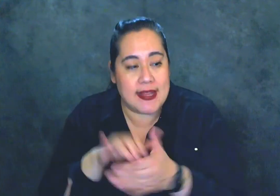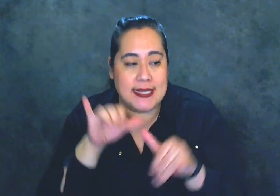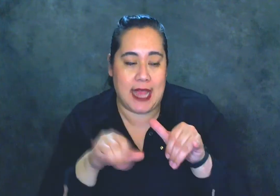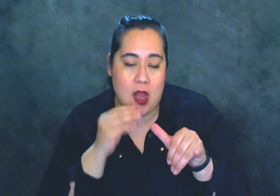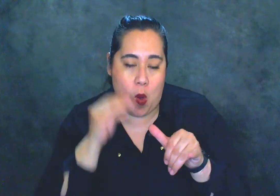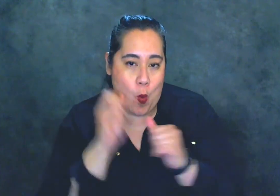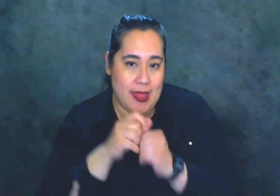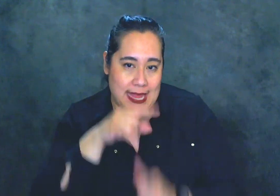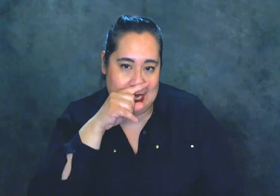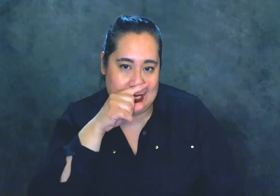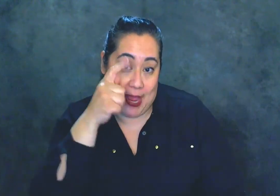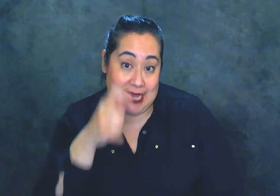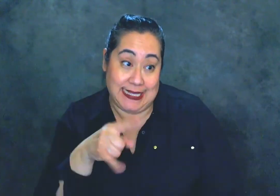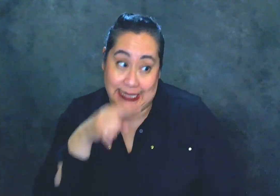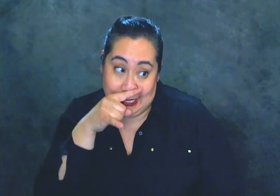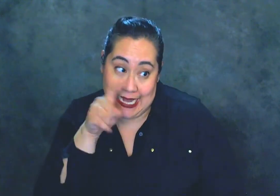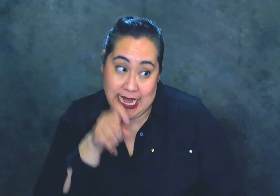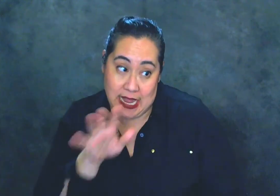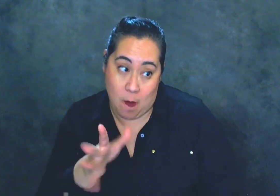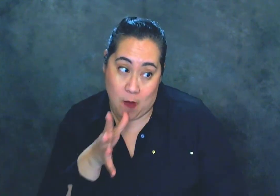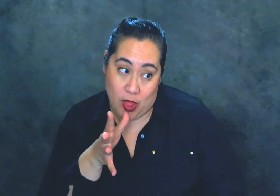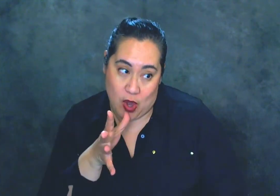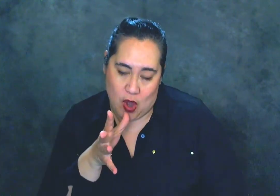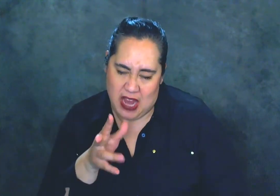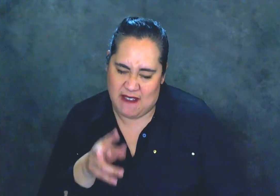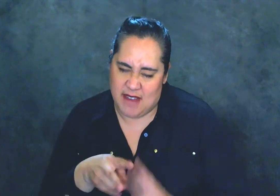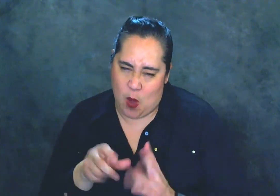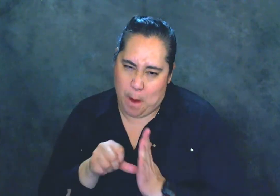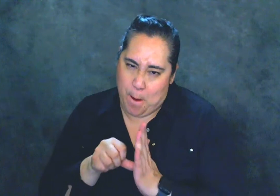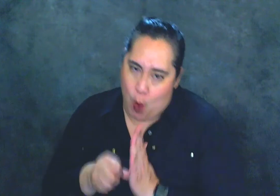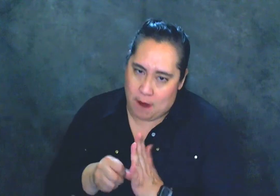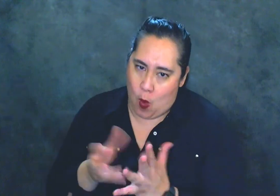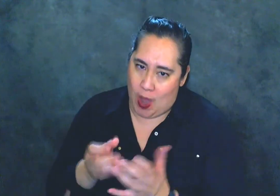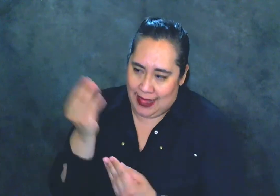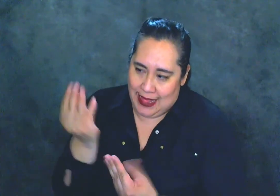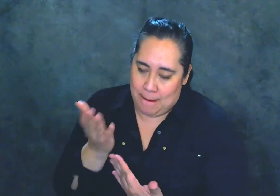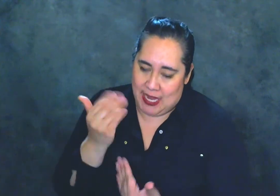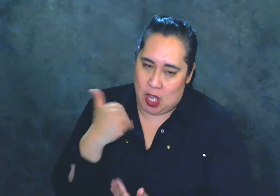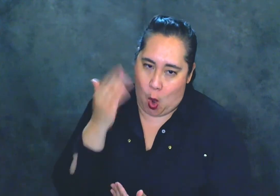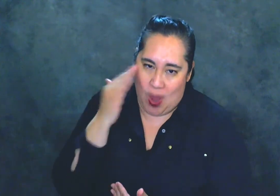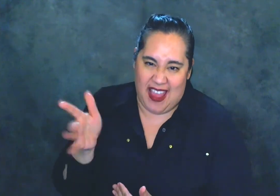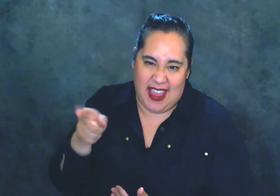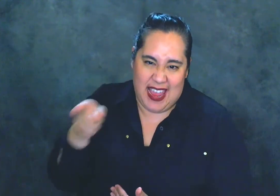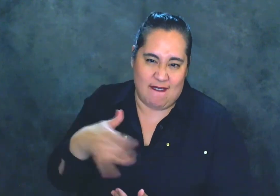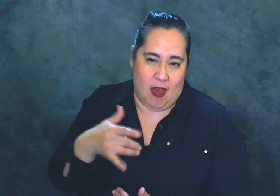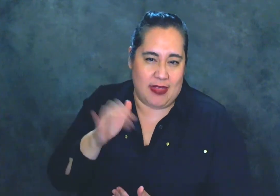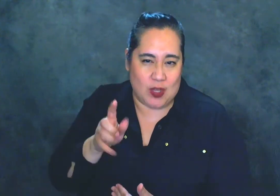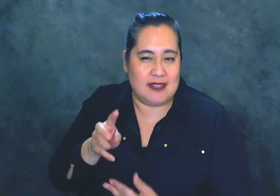kids need their mothers. He very pointedly wanted to let me know that he felt that that was very important. But